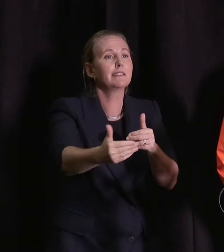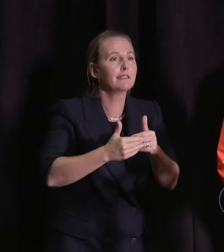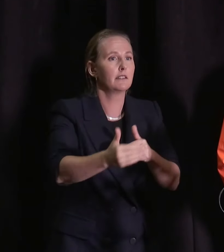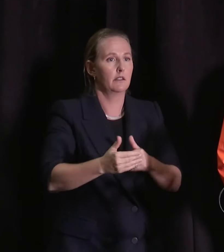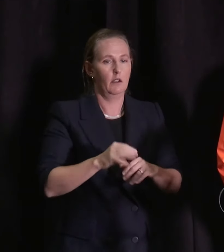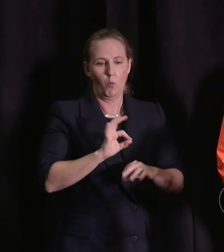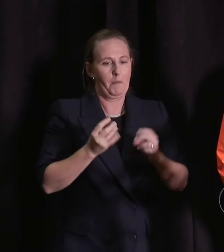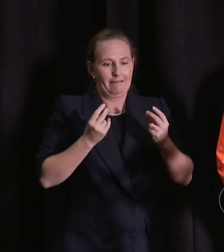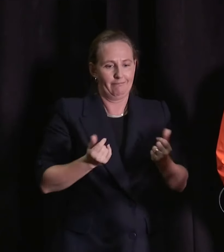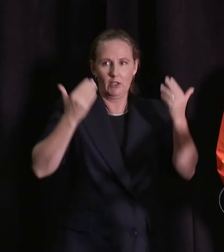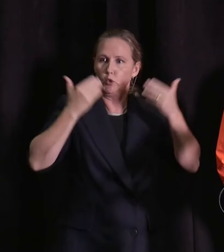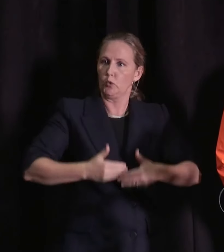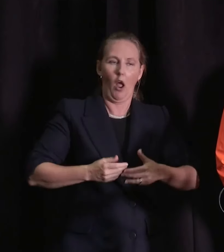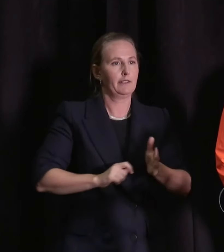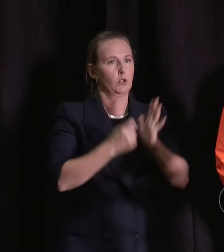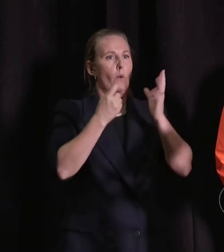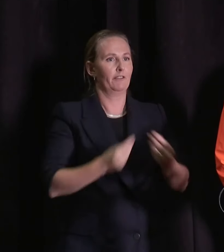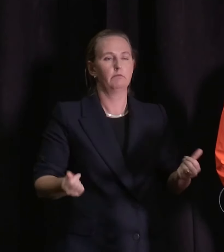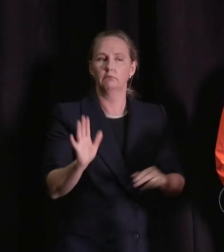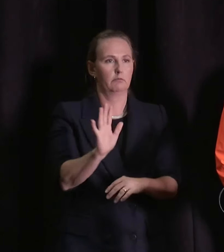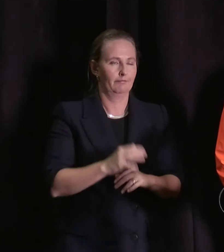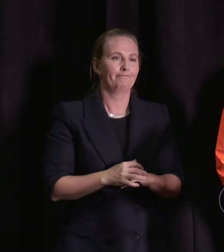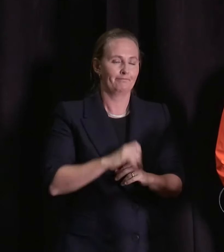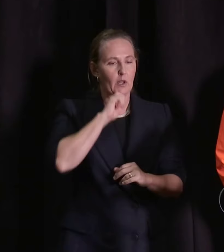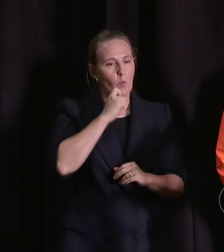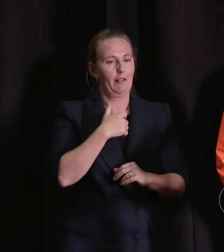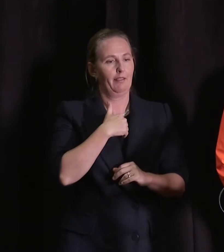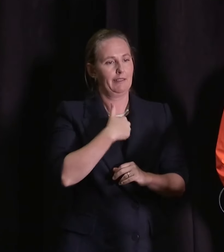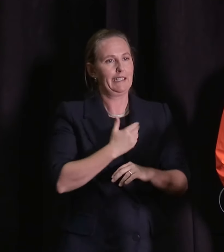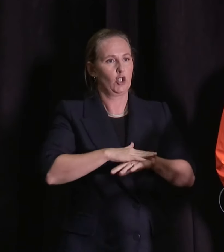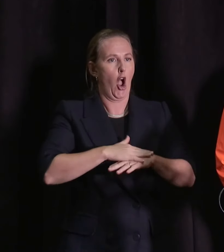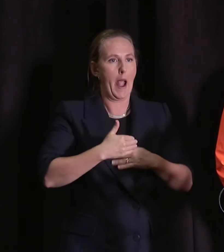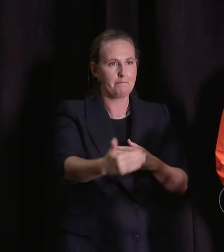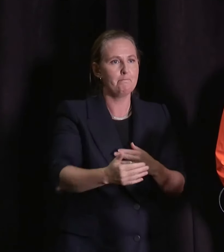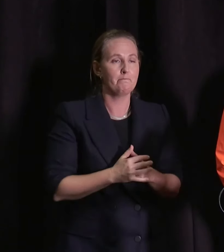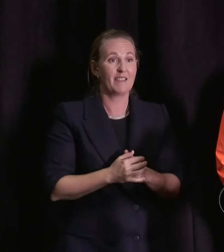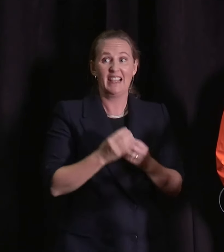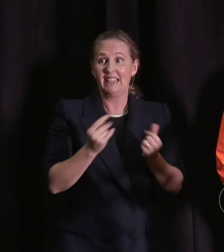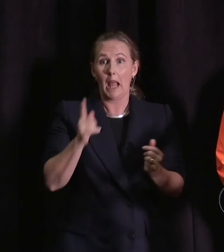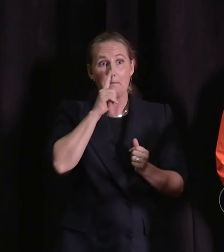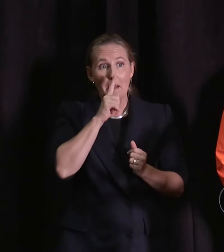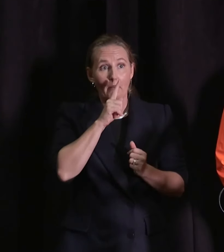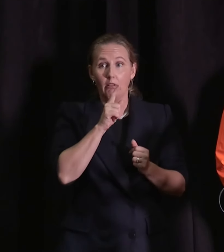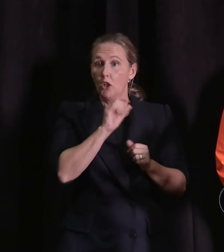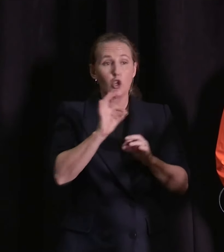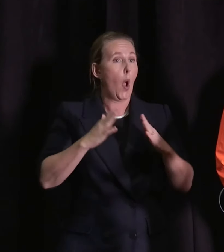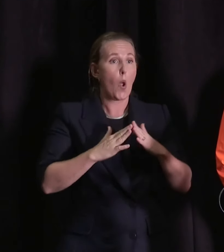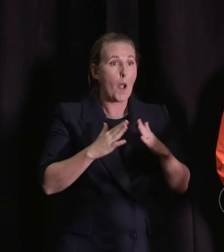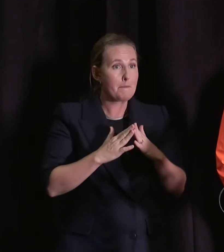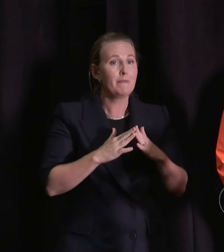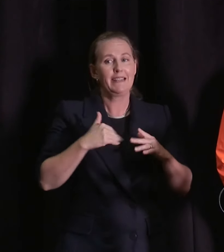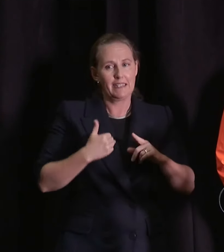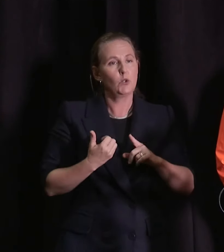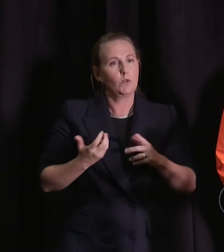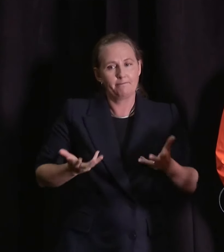an overnight recovery. It's going to take a while. Some people will be displaced from their homes for an extended period of time for example and we'll need to support them through